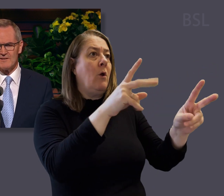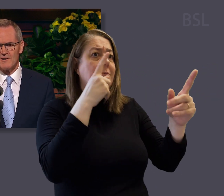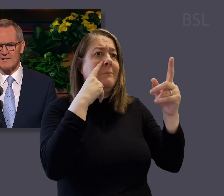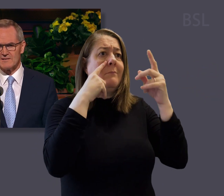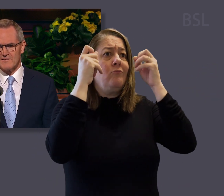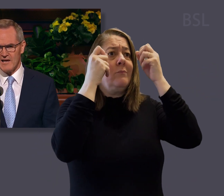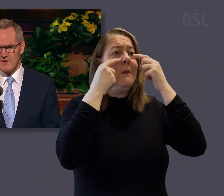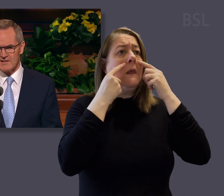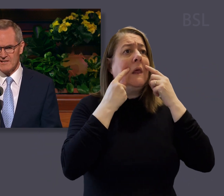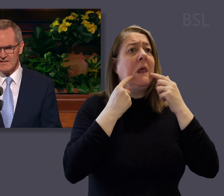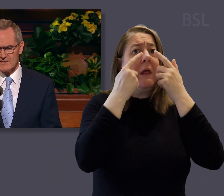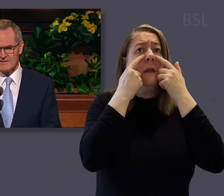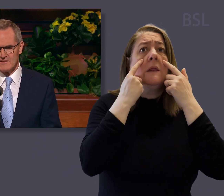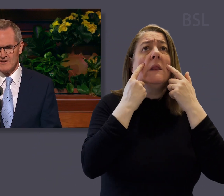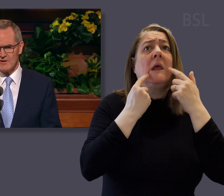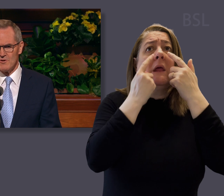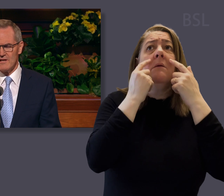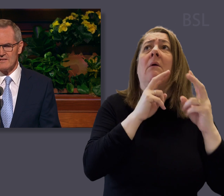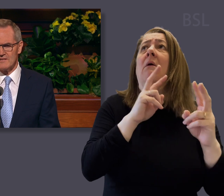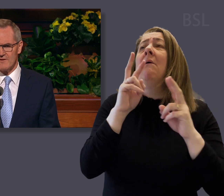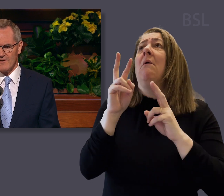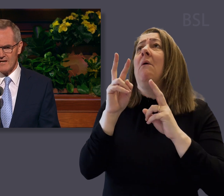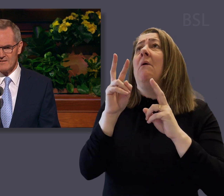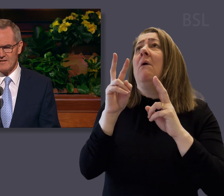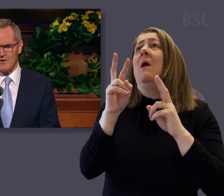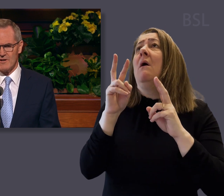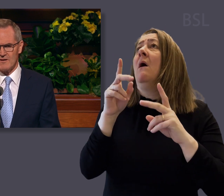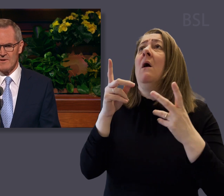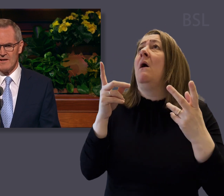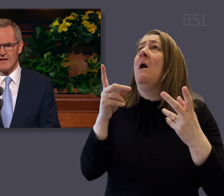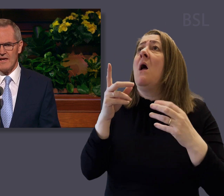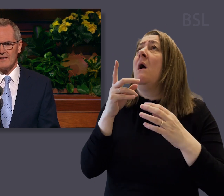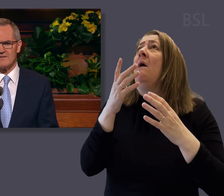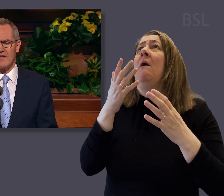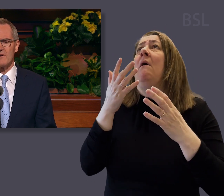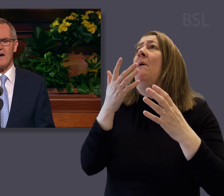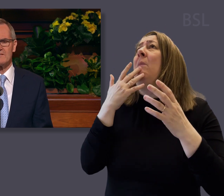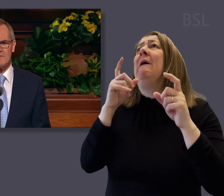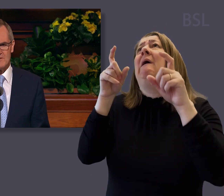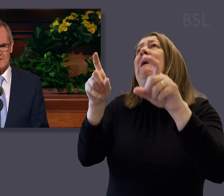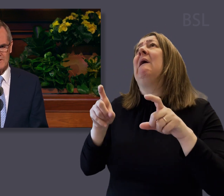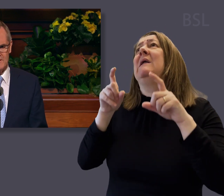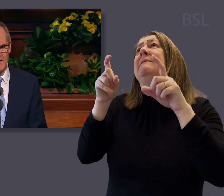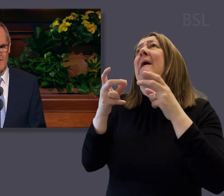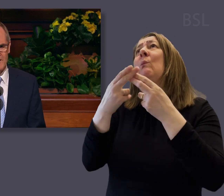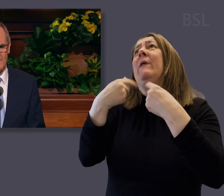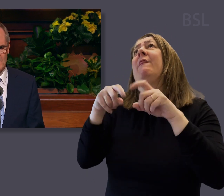noticed that they were in tears, looking steadfastly upon Him as if they would ask Him to tarry a little